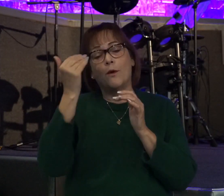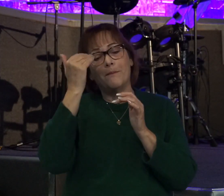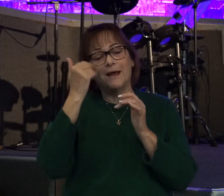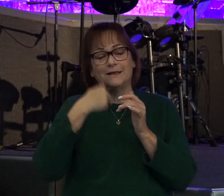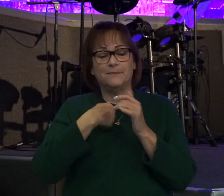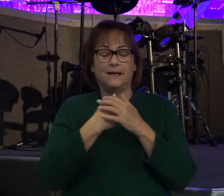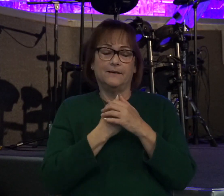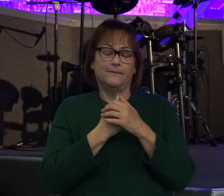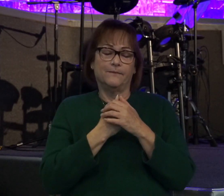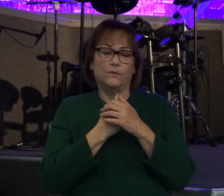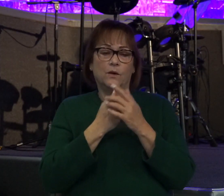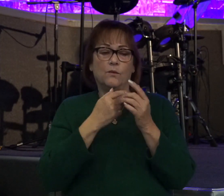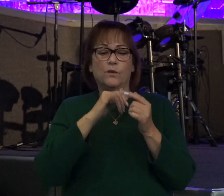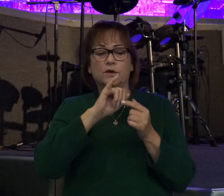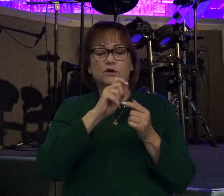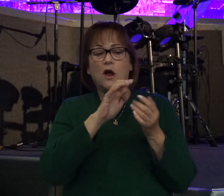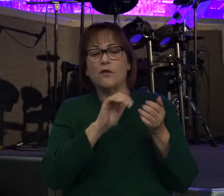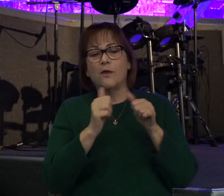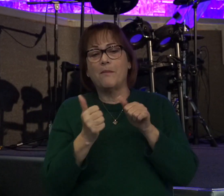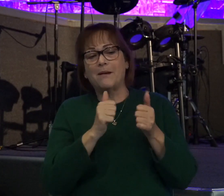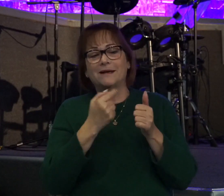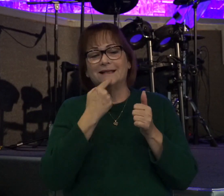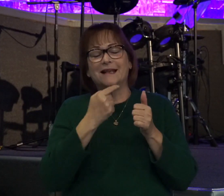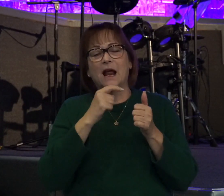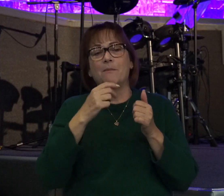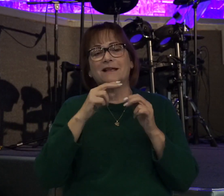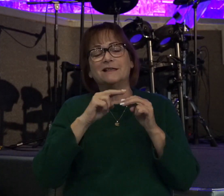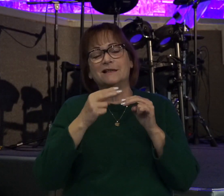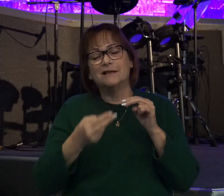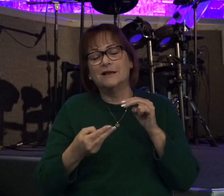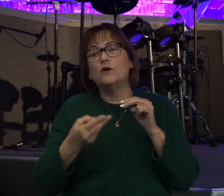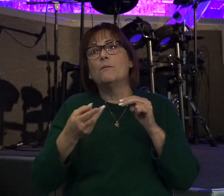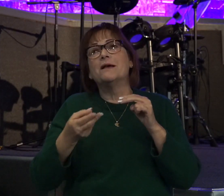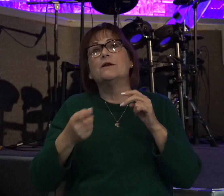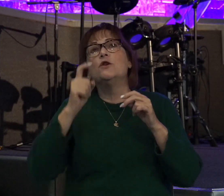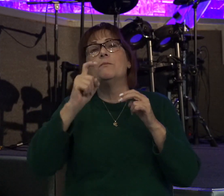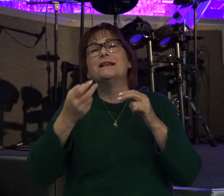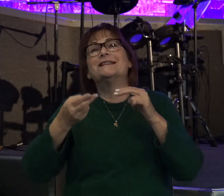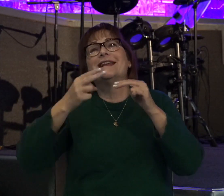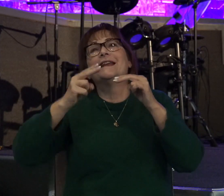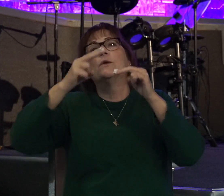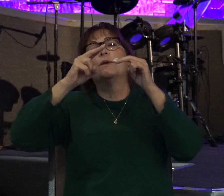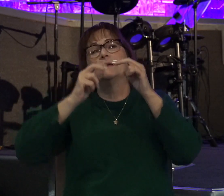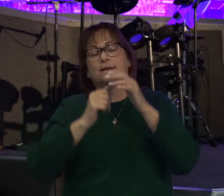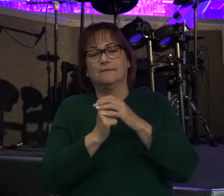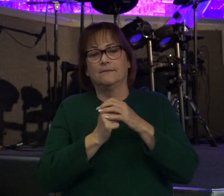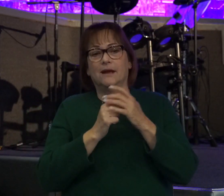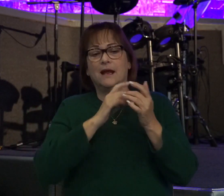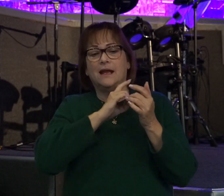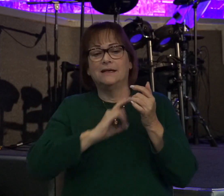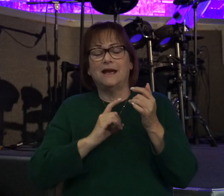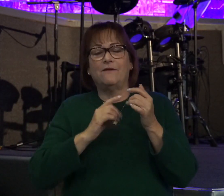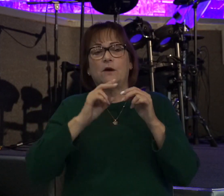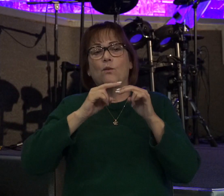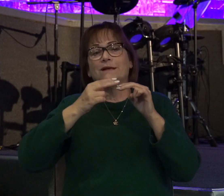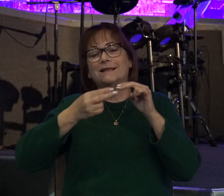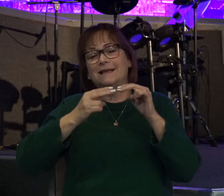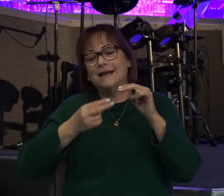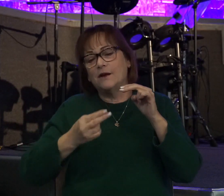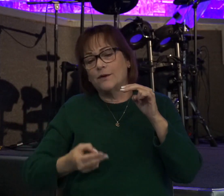what John the Baptist said, I must decrease and he must increase. David was decreasing himself,